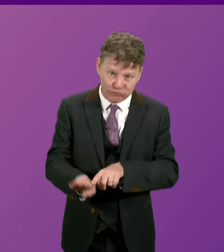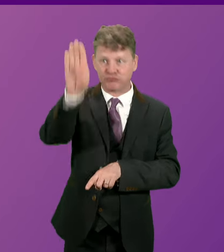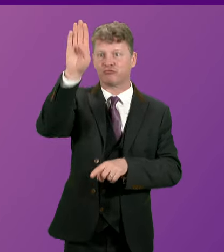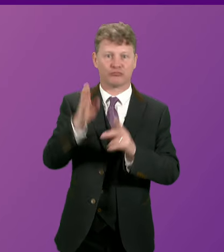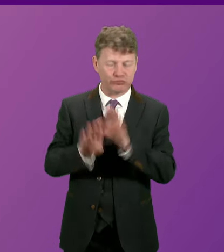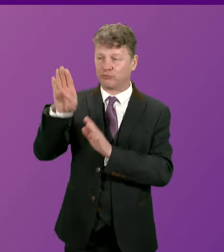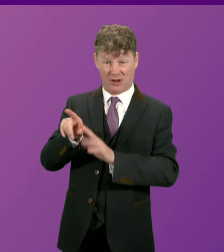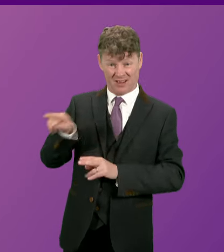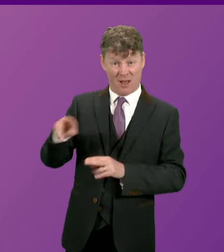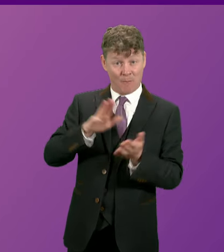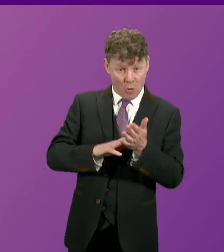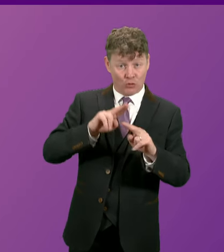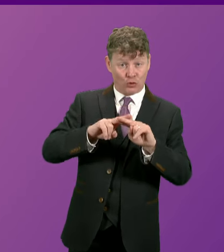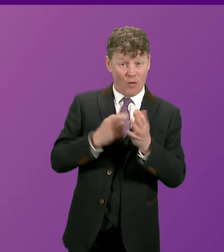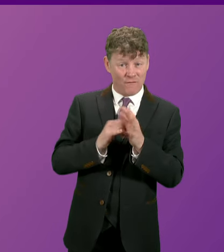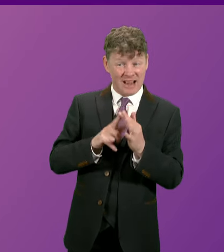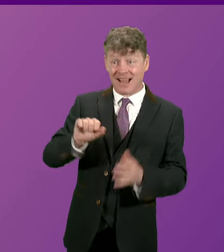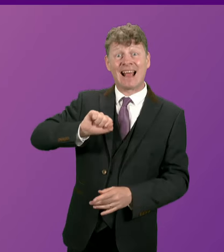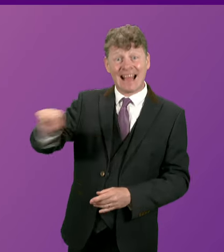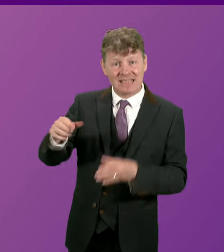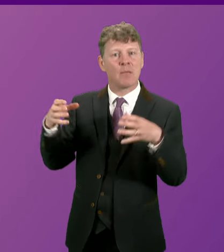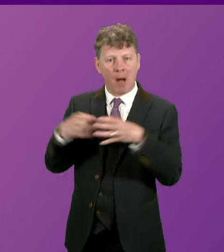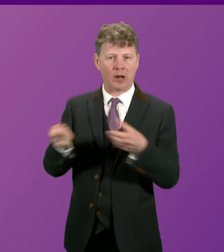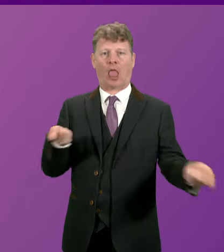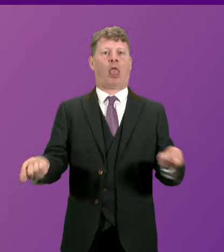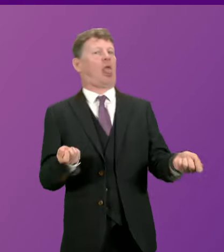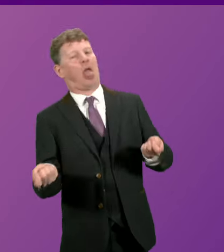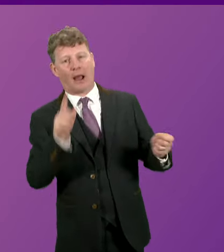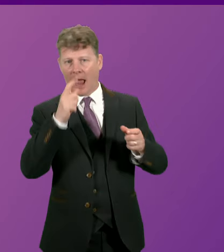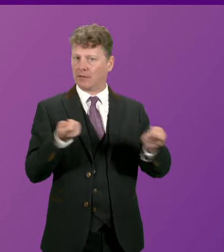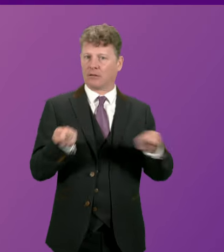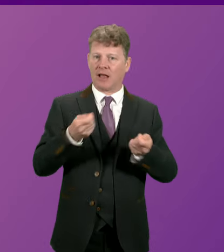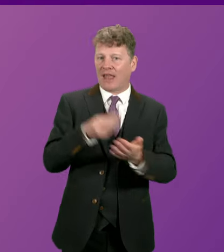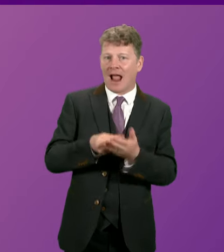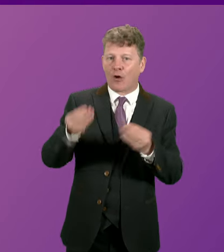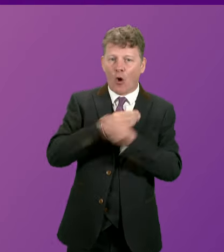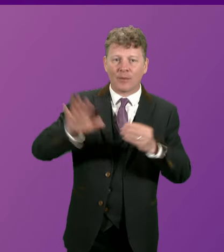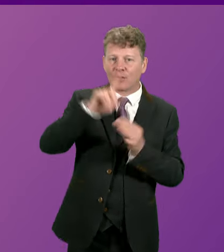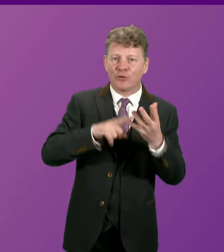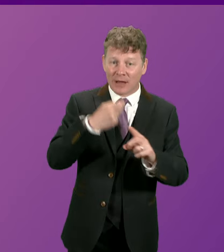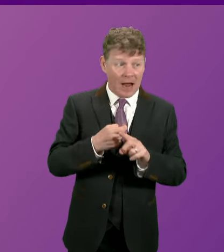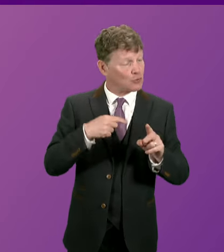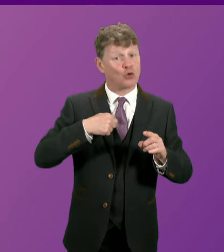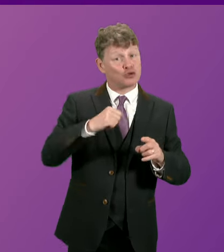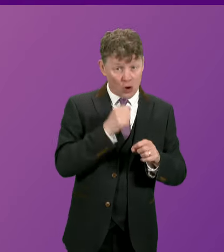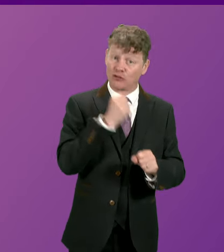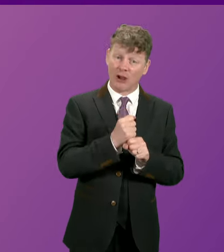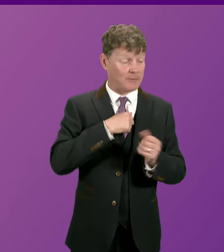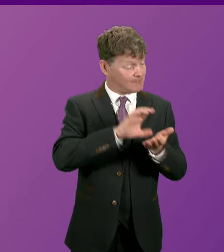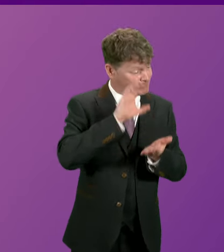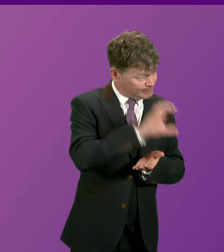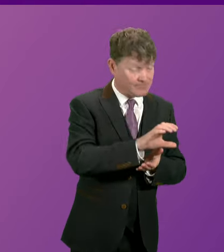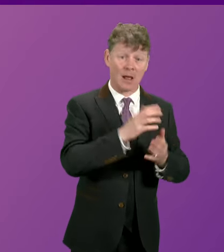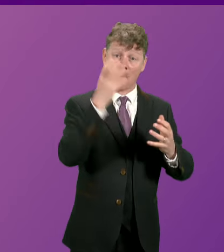Murdo Fraser's party mishandling of the economy so we'll continue to invest both in public services and supporting